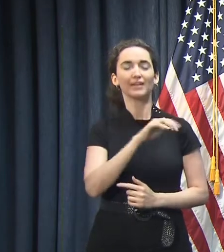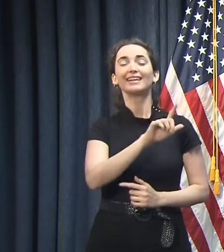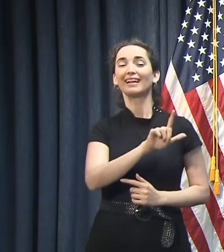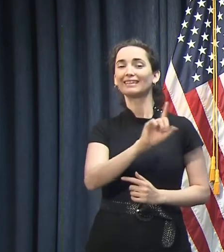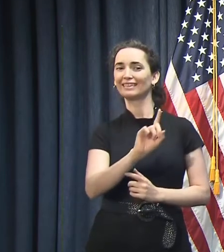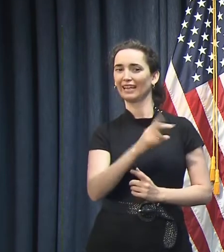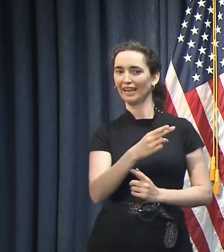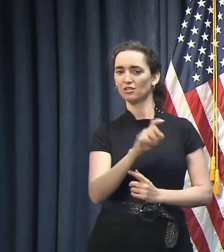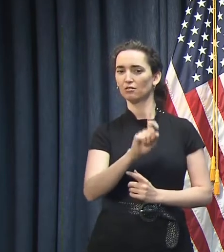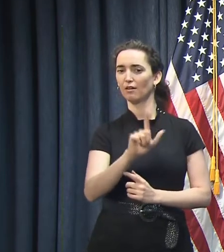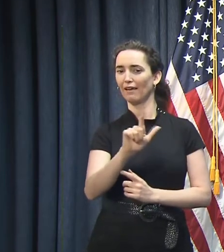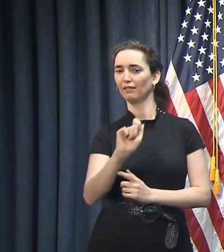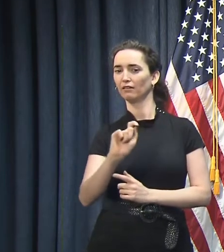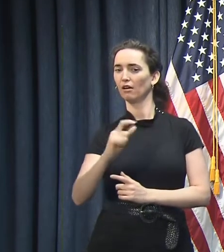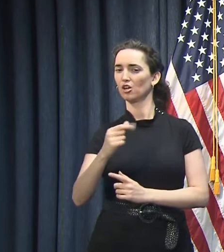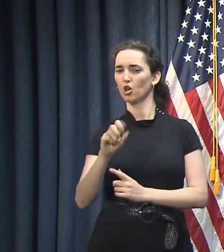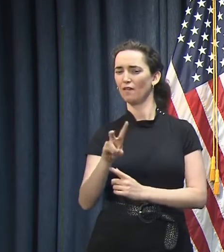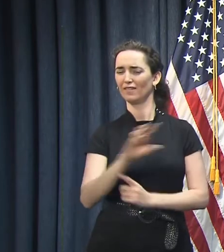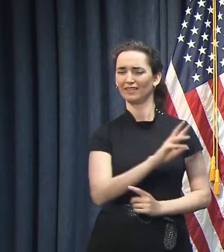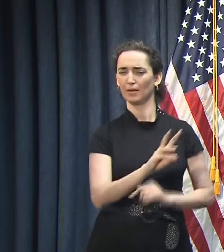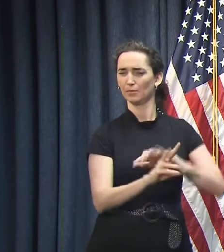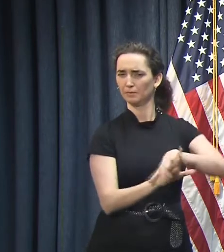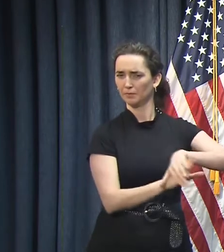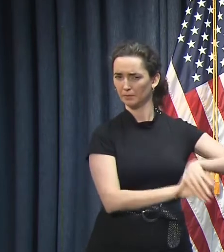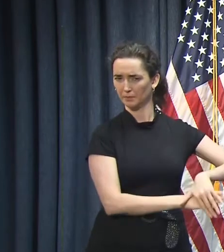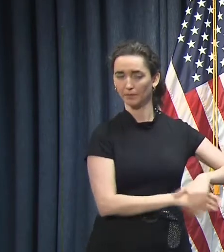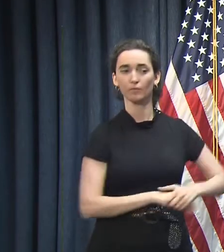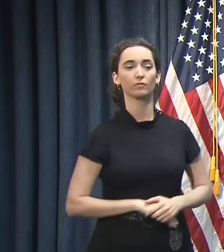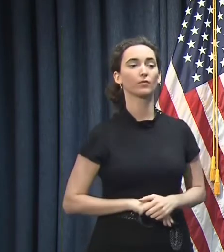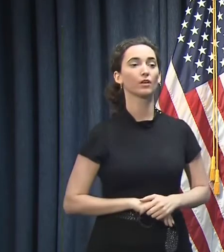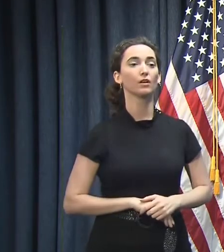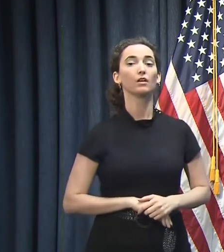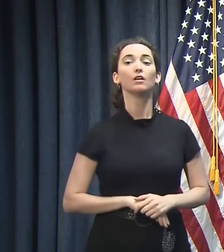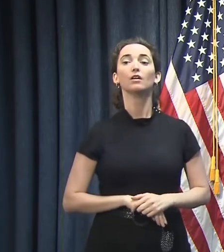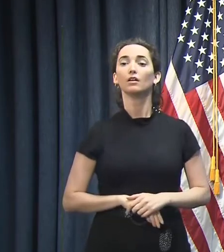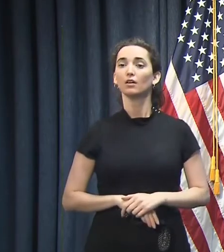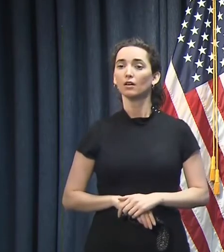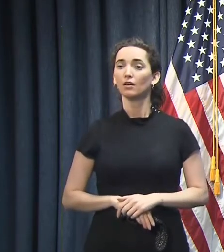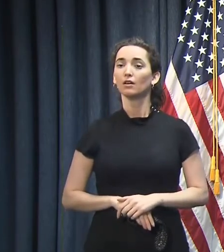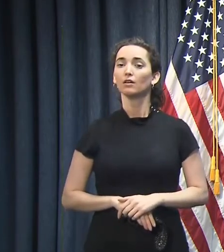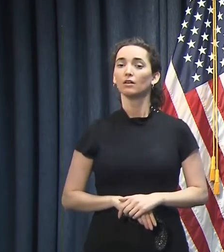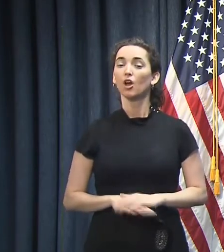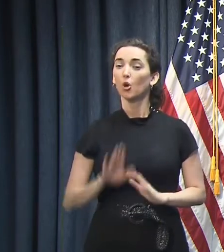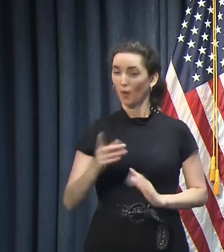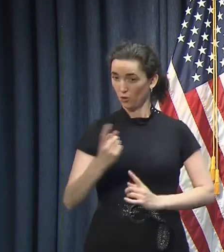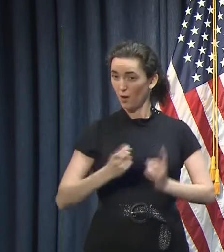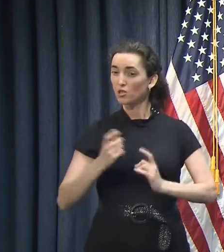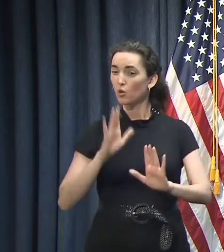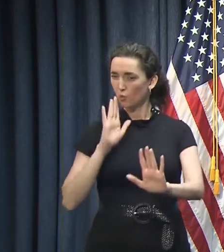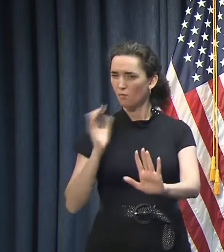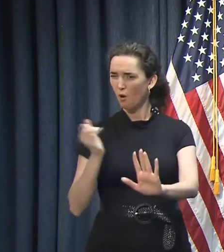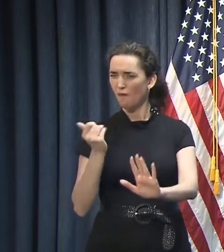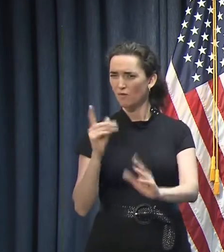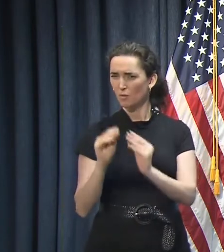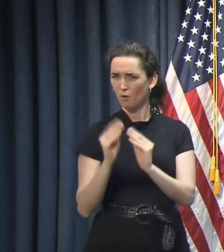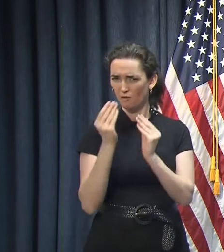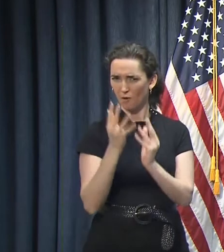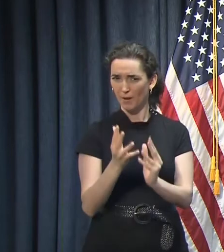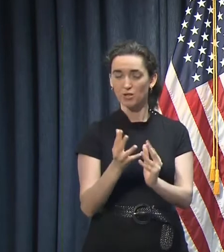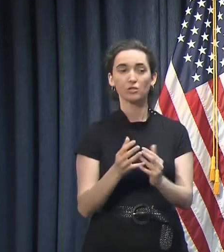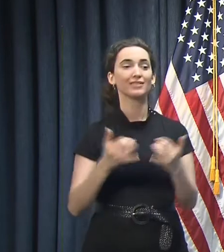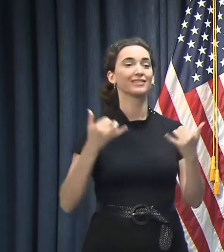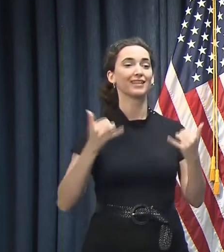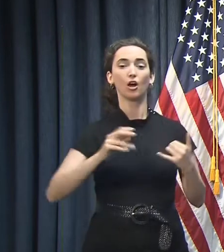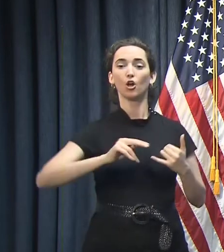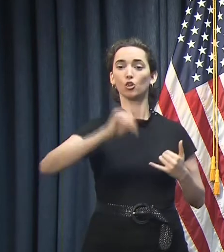Before I open the floor to questions, a couple of other things. One of which is there is severe weather moving across